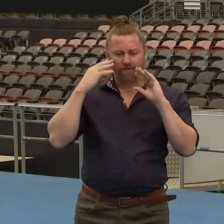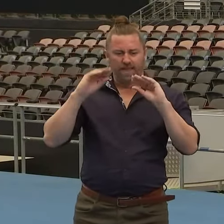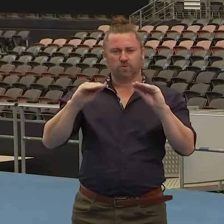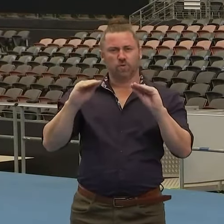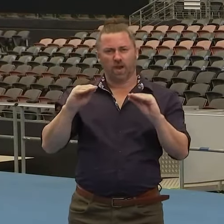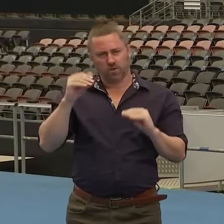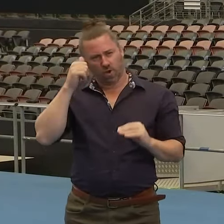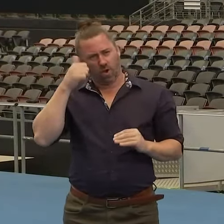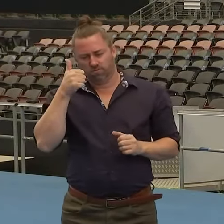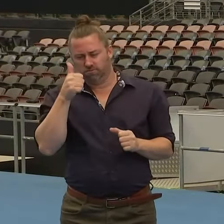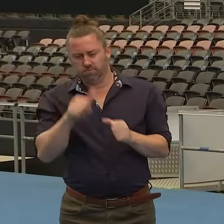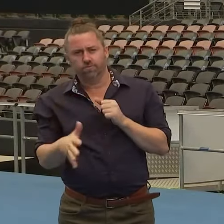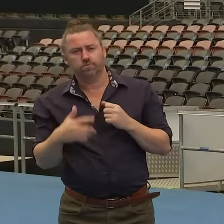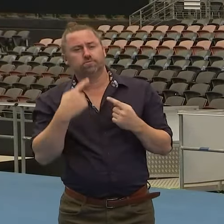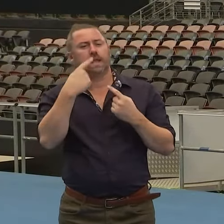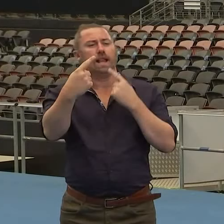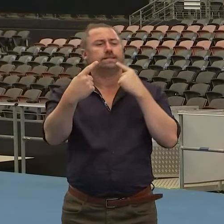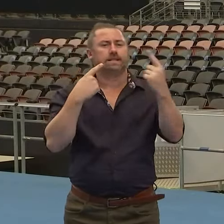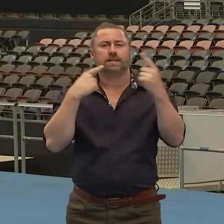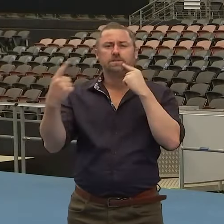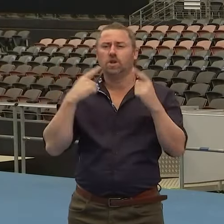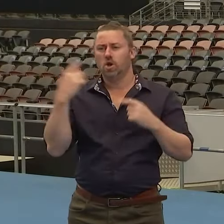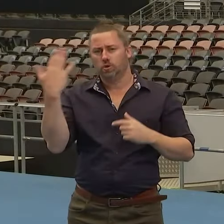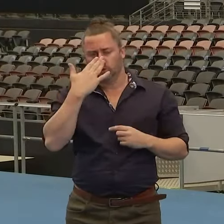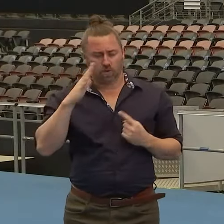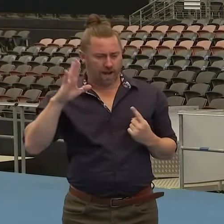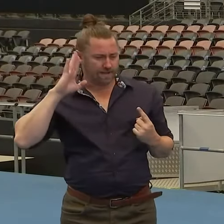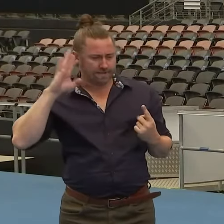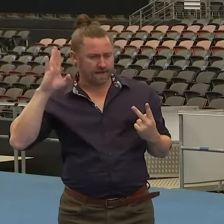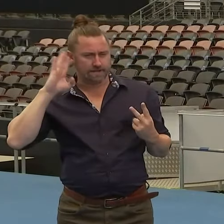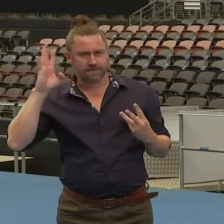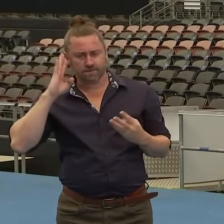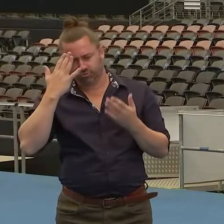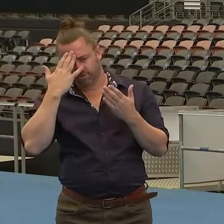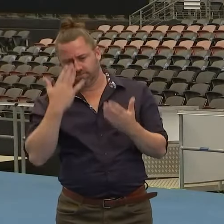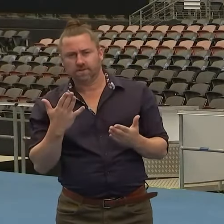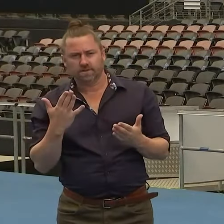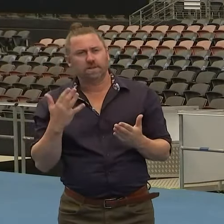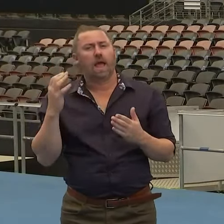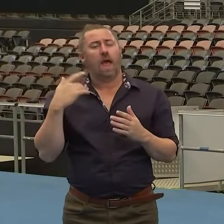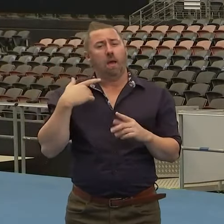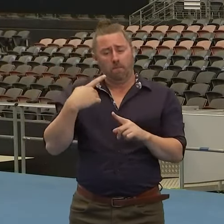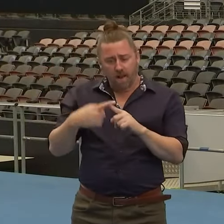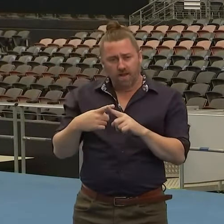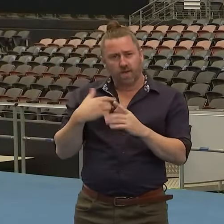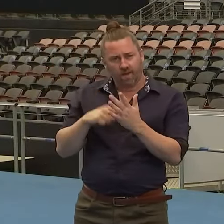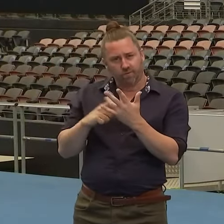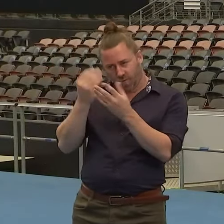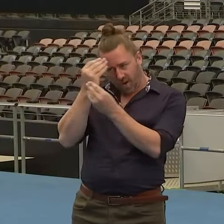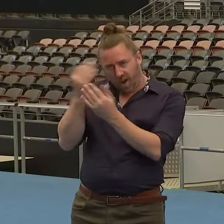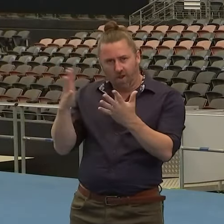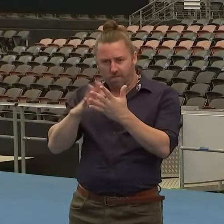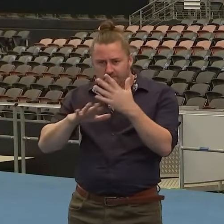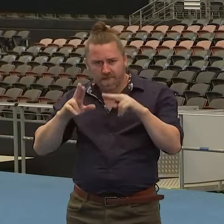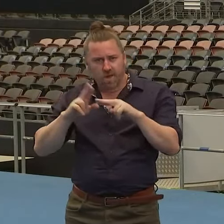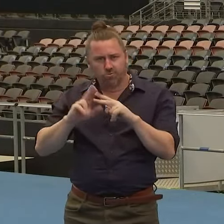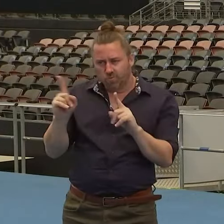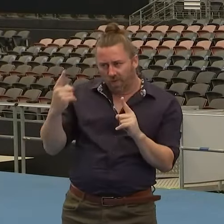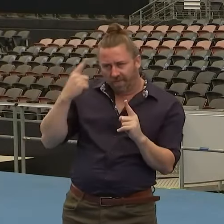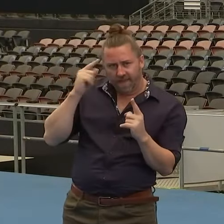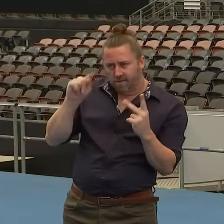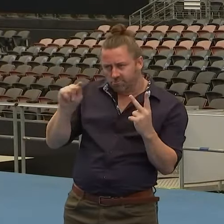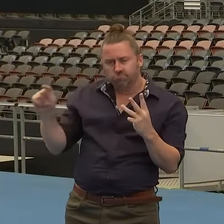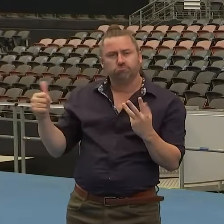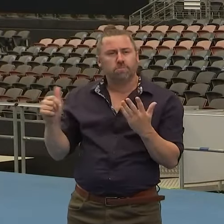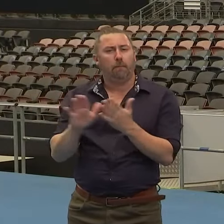stakeholders about this, but obviously also making sure that we communicate with parents at the same time. There are